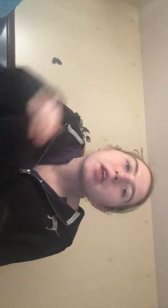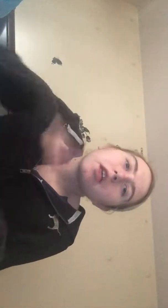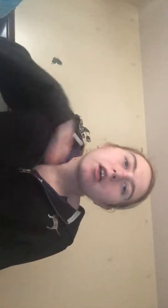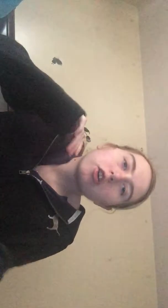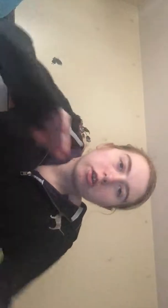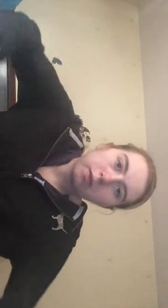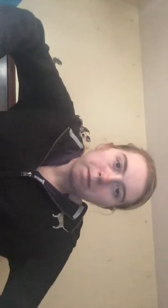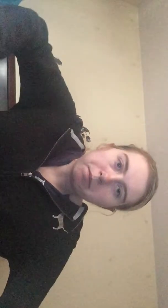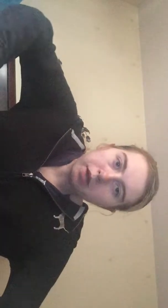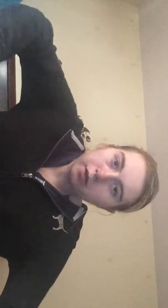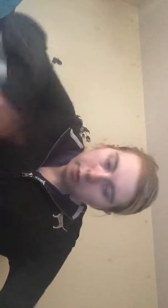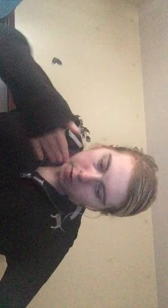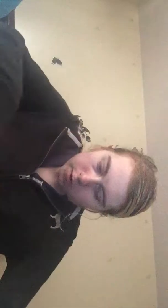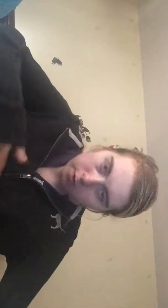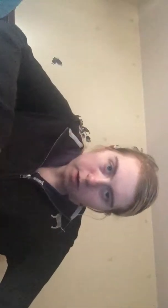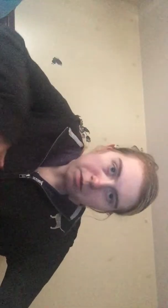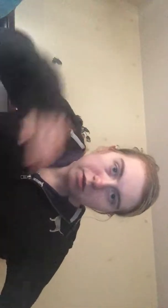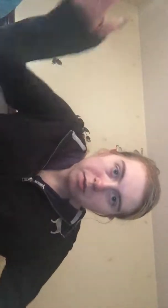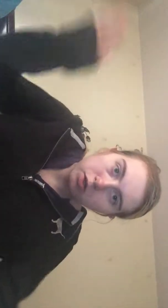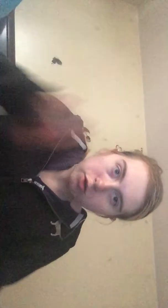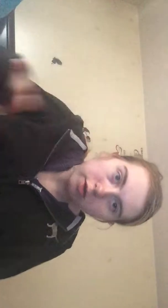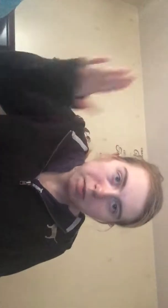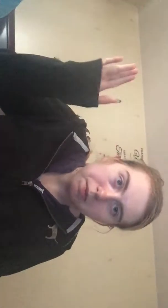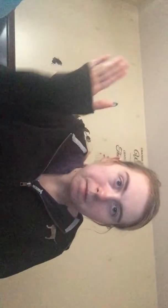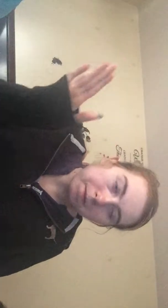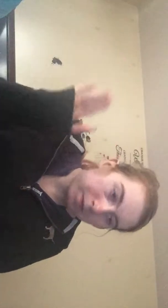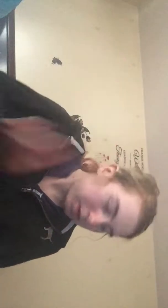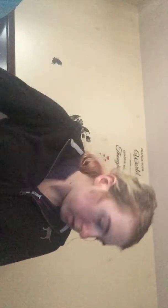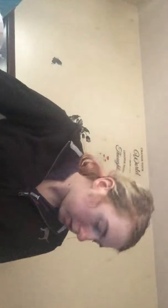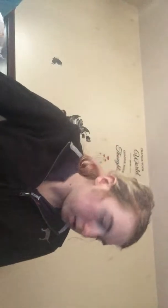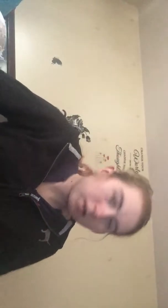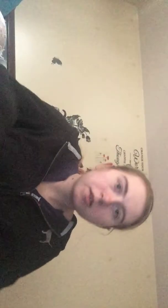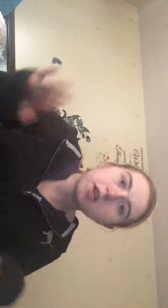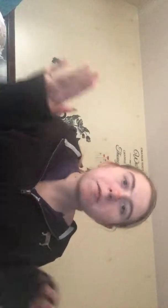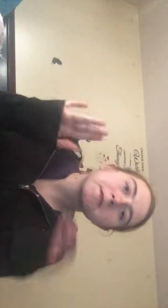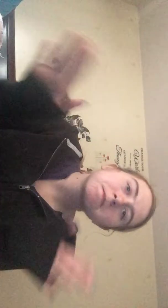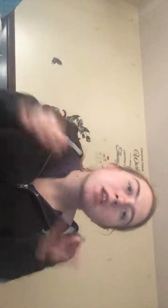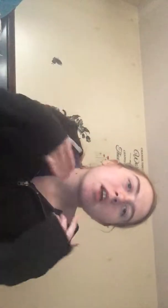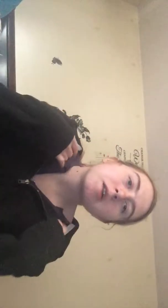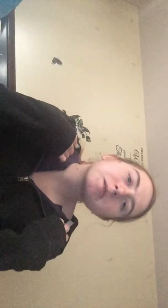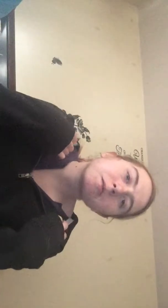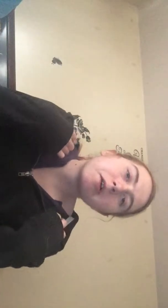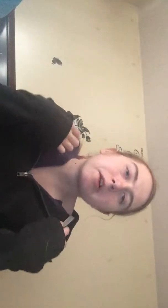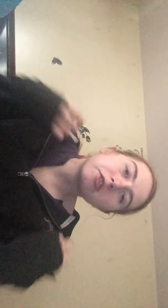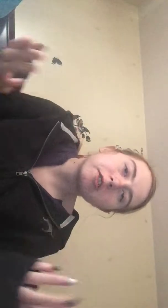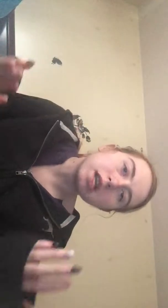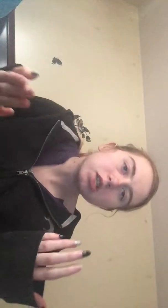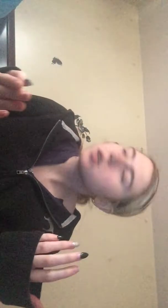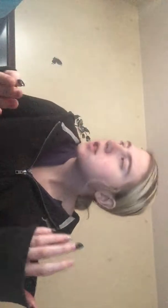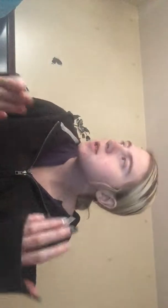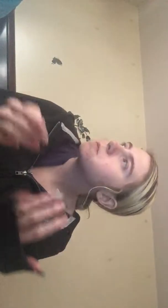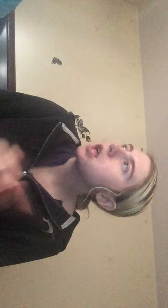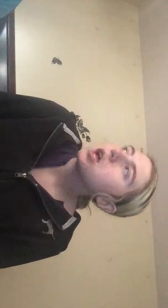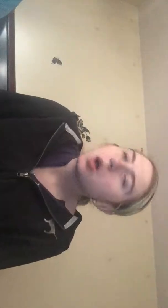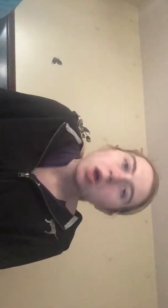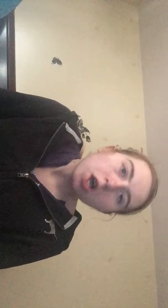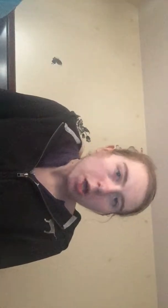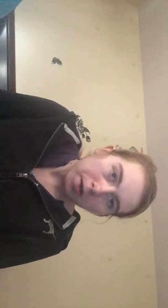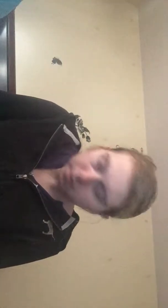my cousin I'm not gonna mention her name but anyways on her age and then um